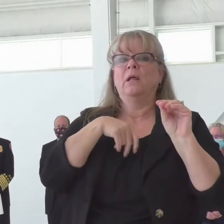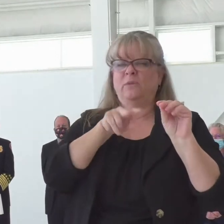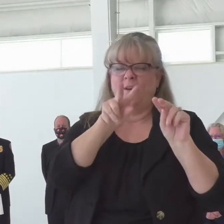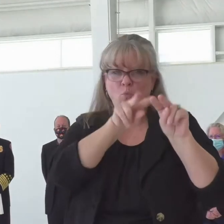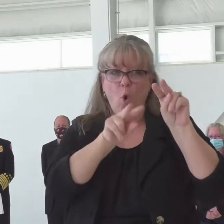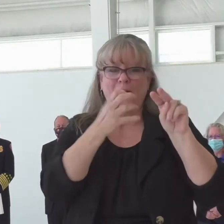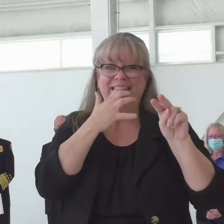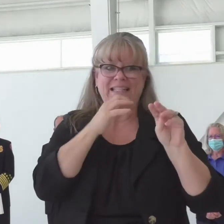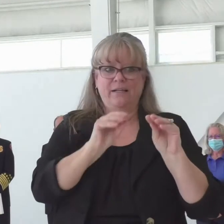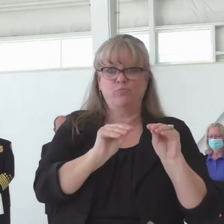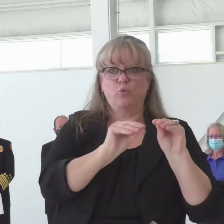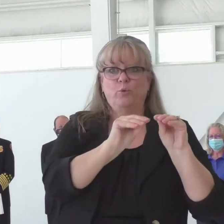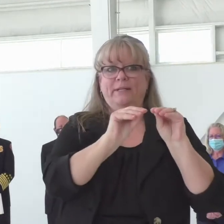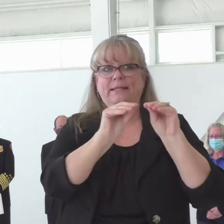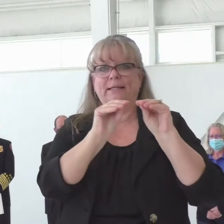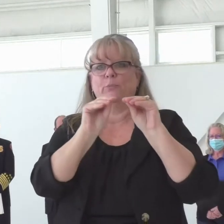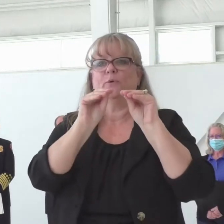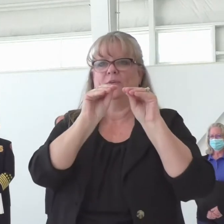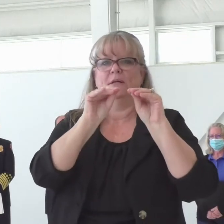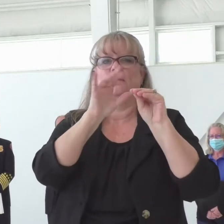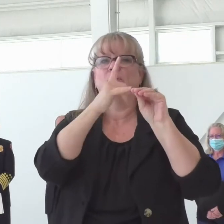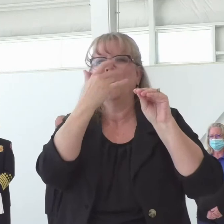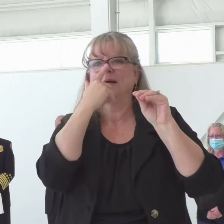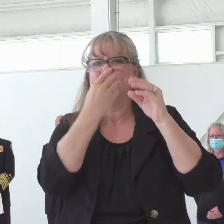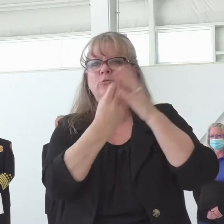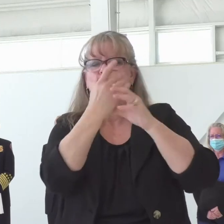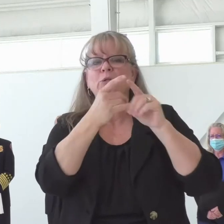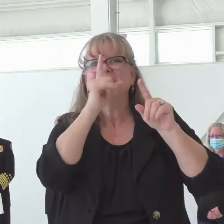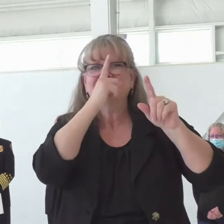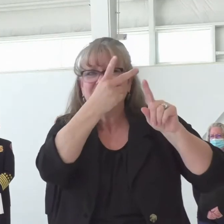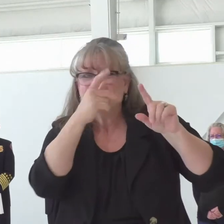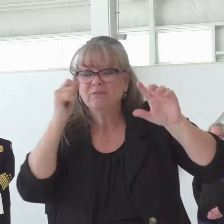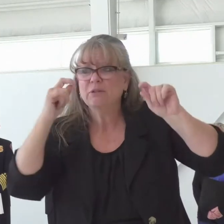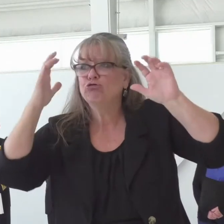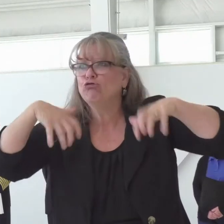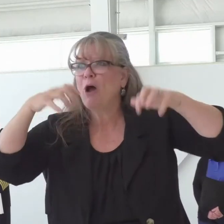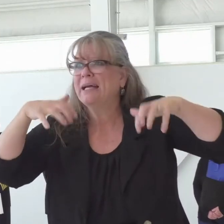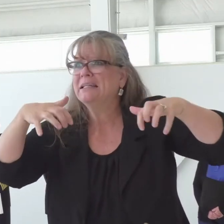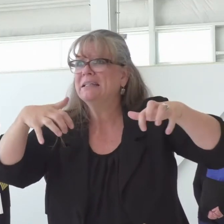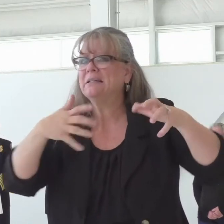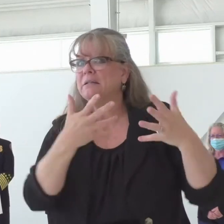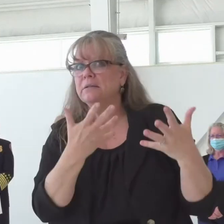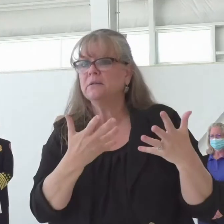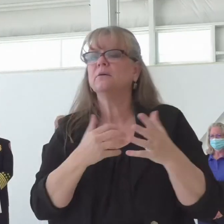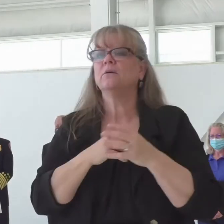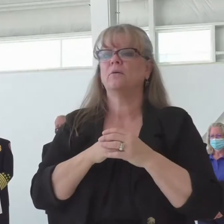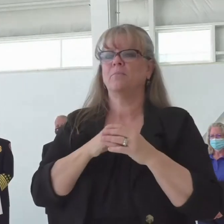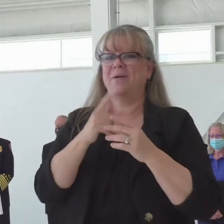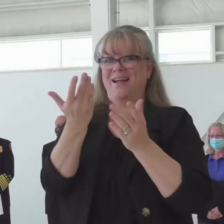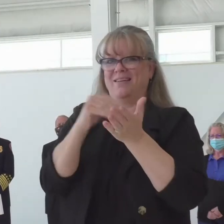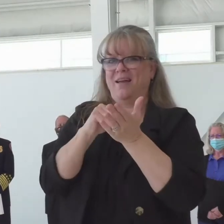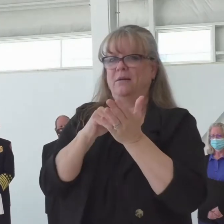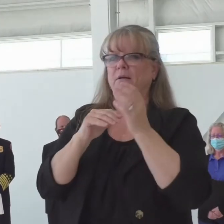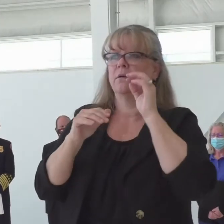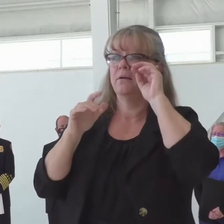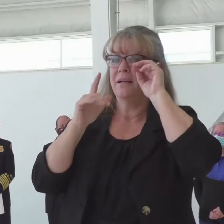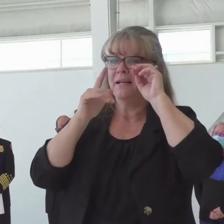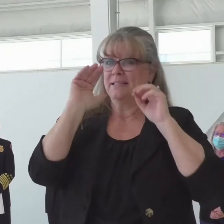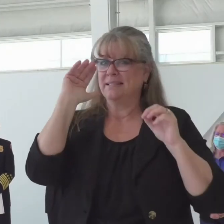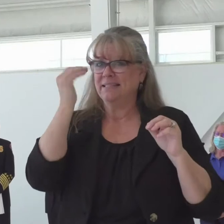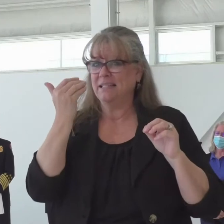with the monsoonal moistures in the front range portions of the state. Right now, those are looking better, if you will,